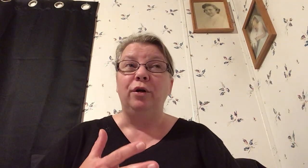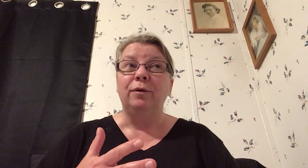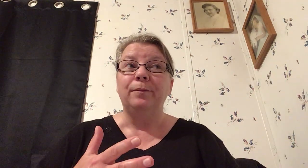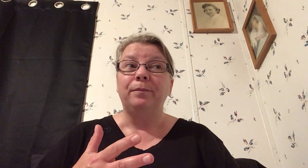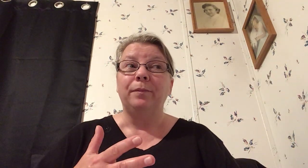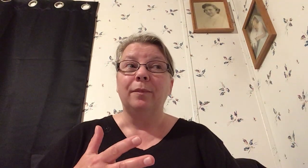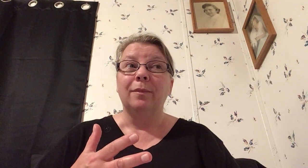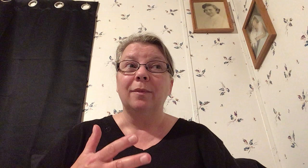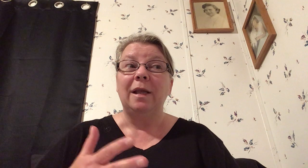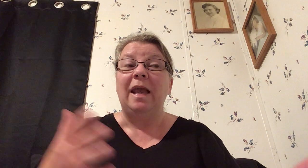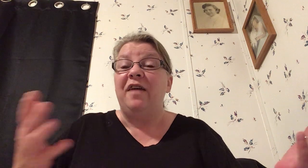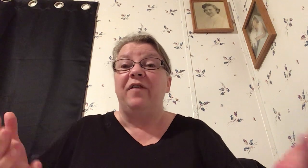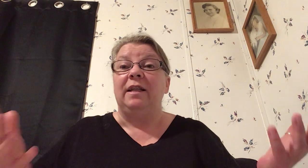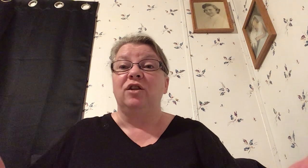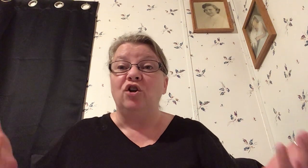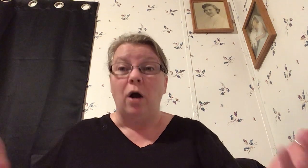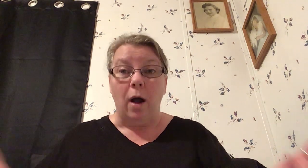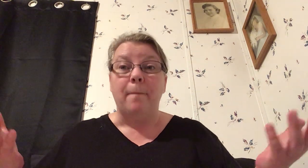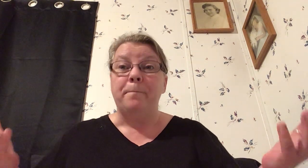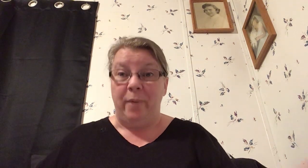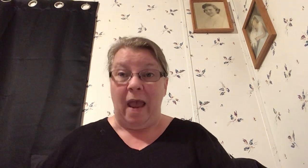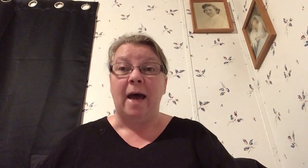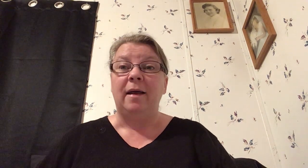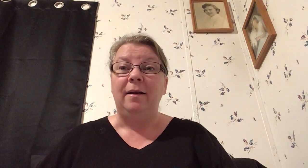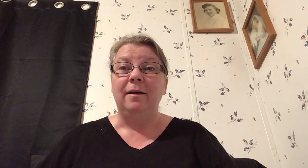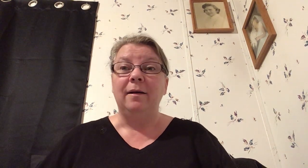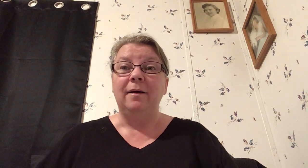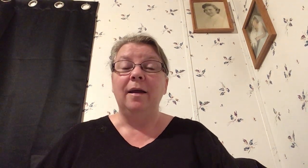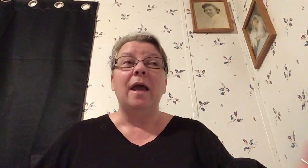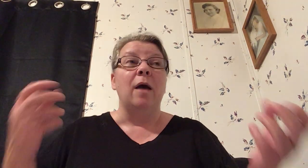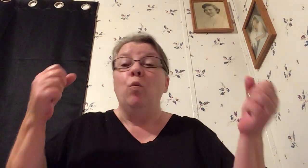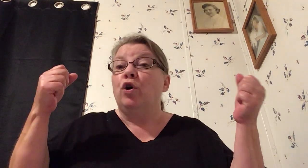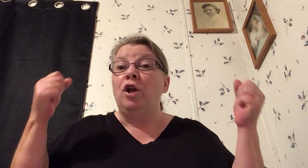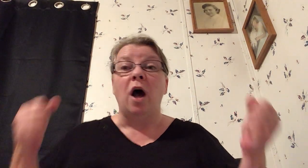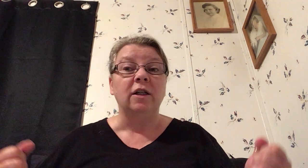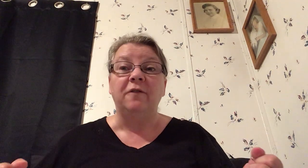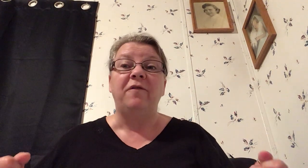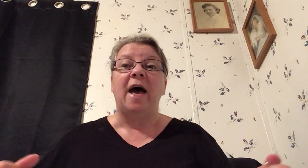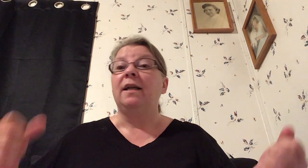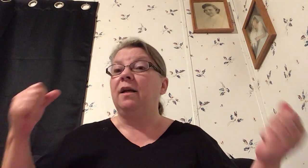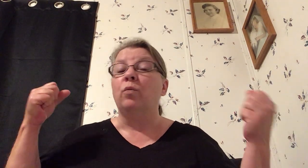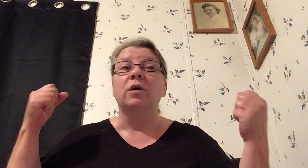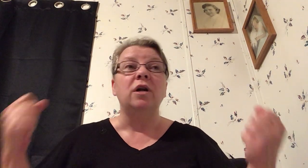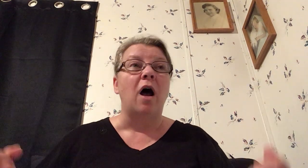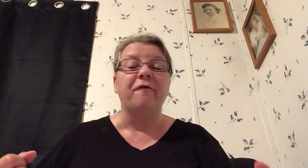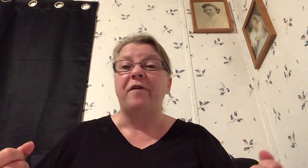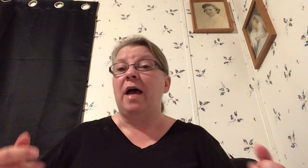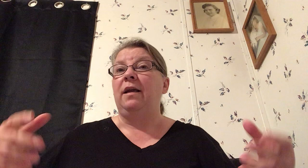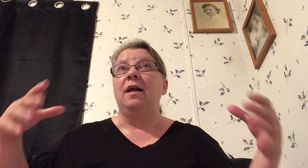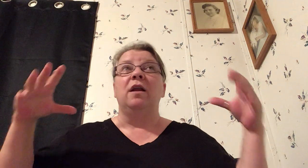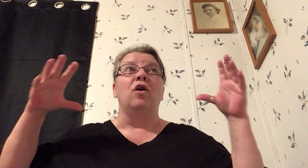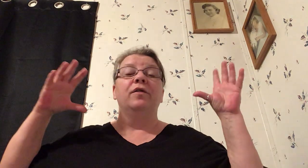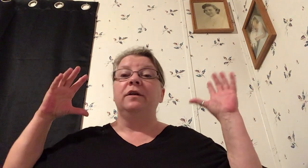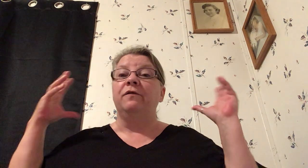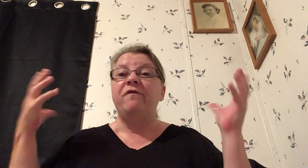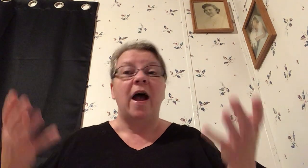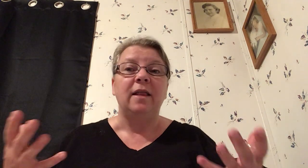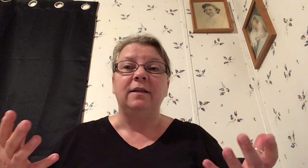if it's not bad and we're not divided and we're not fighting and all this violence